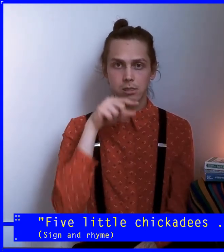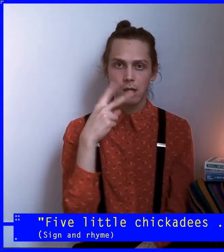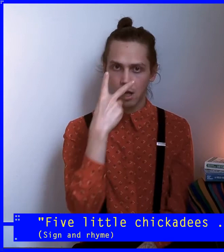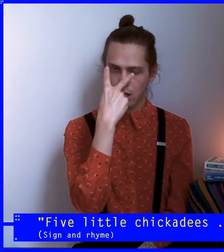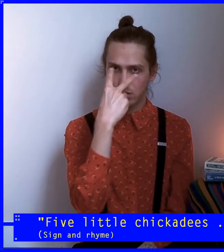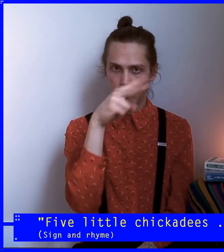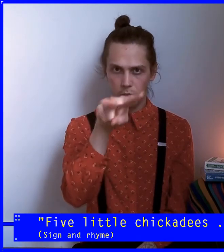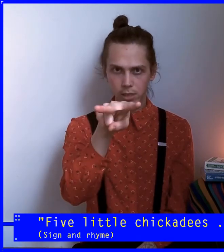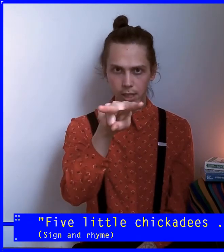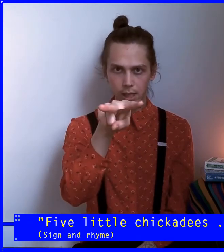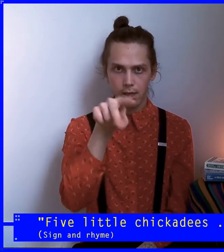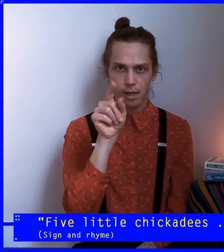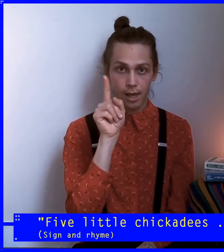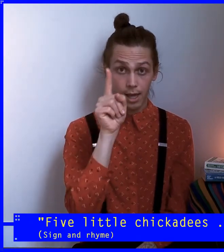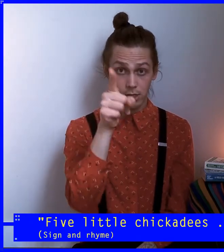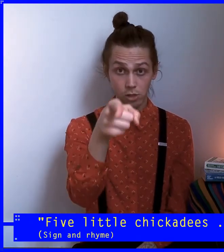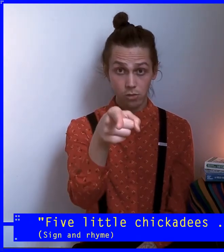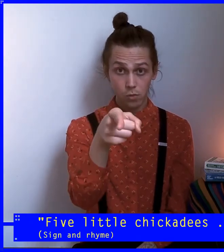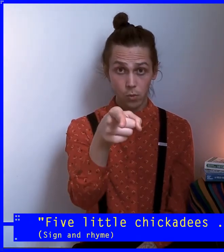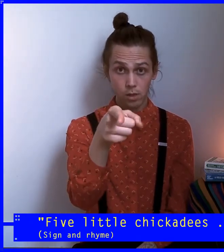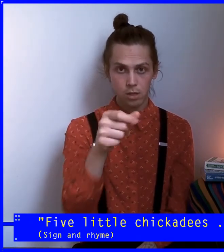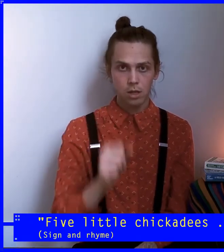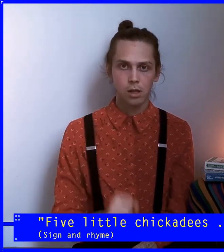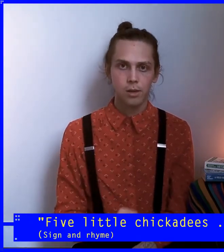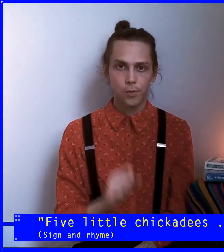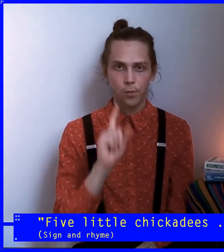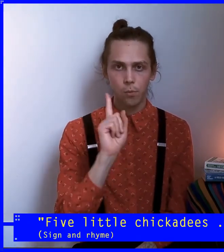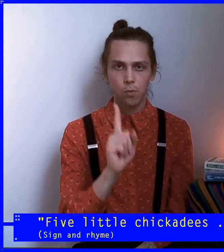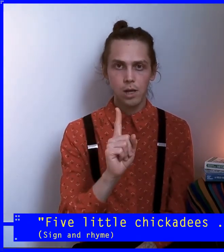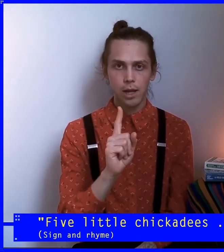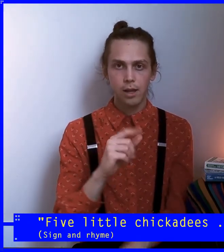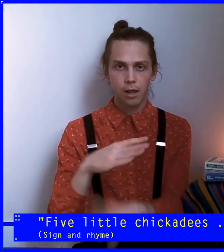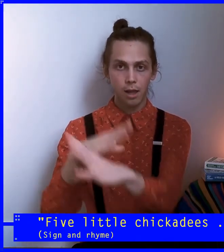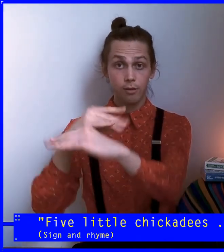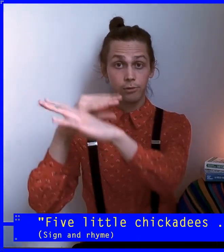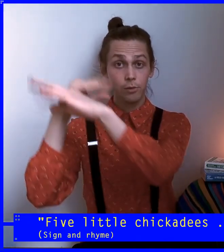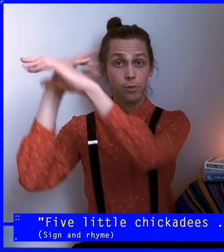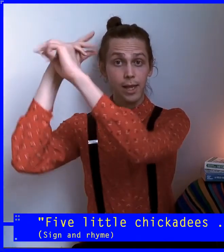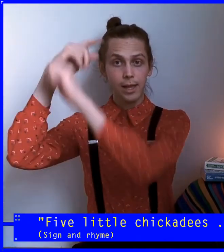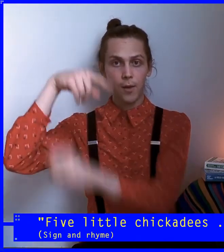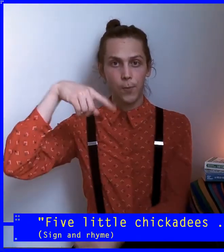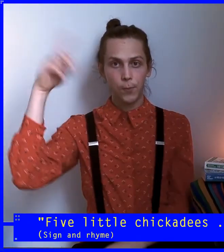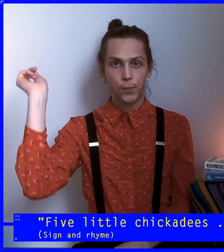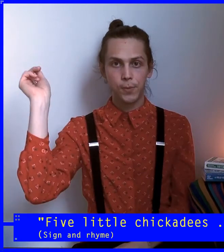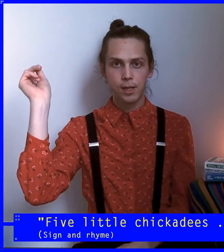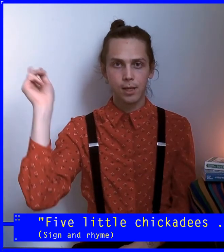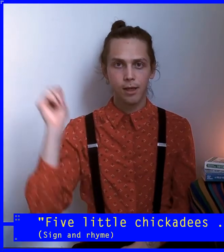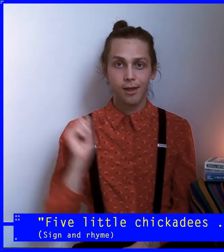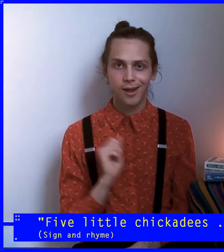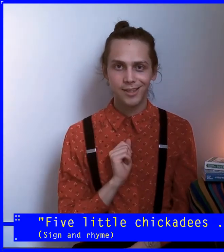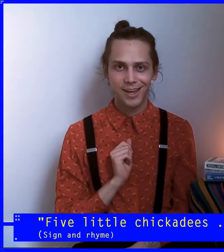looking at you. One flew away. And then